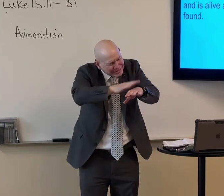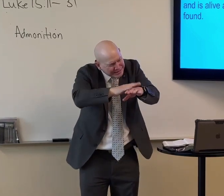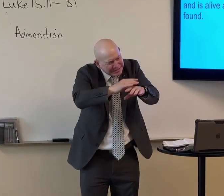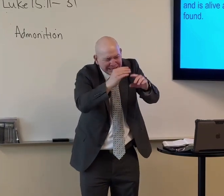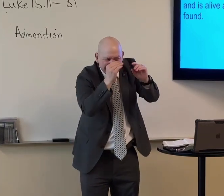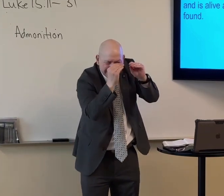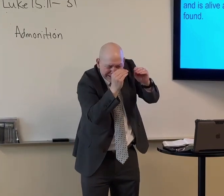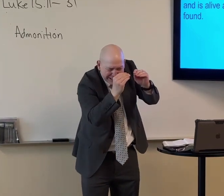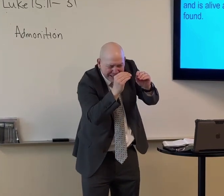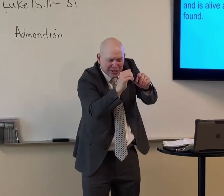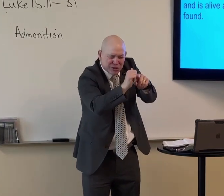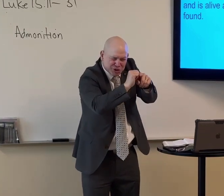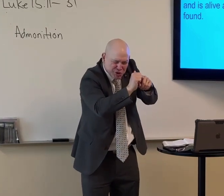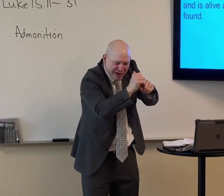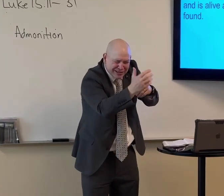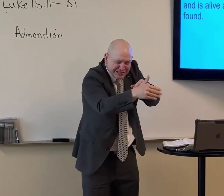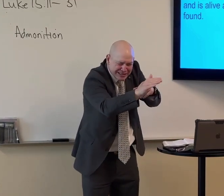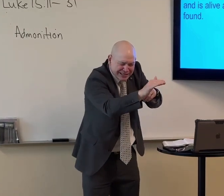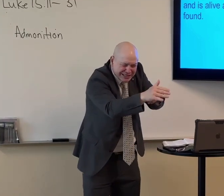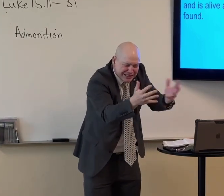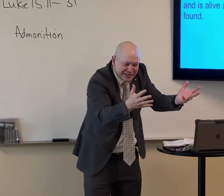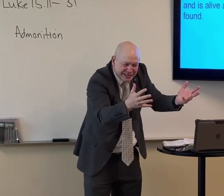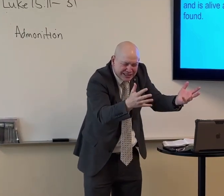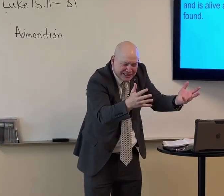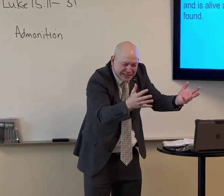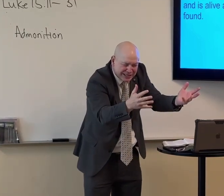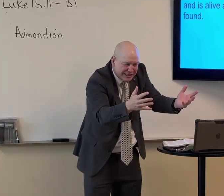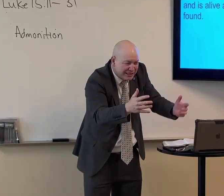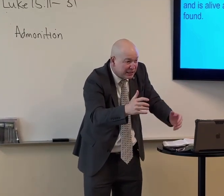And the father's gently warning and teaching and training his older son.